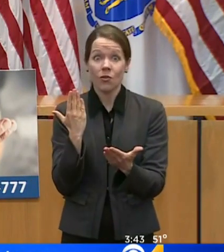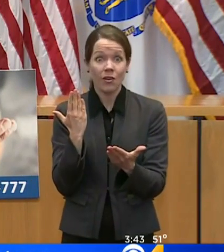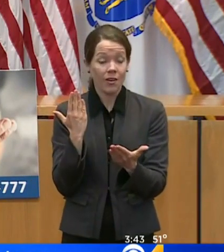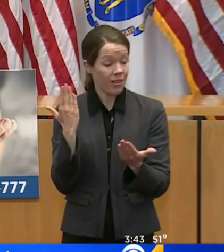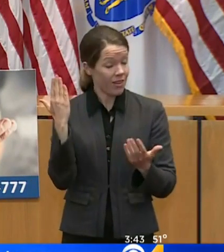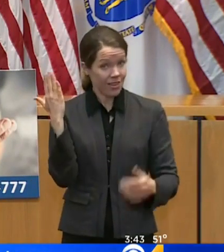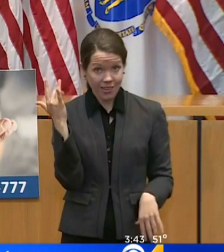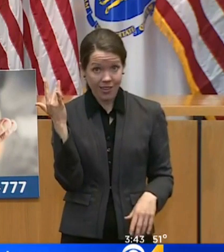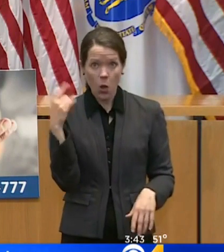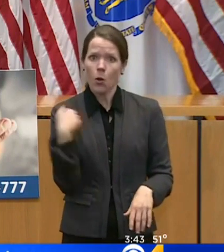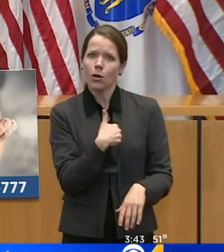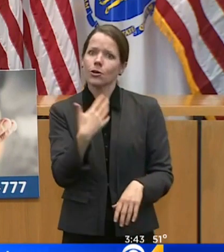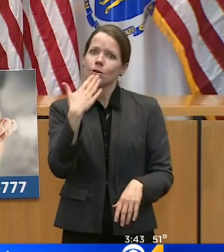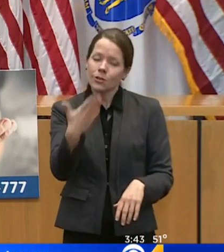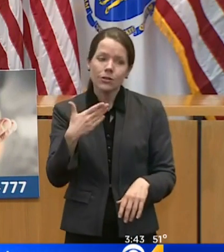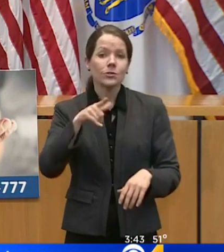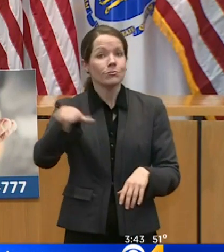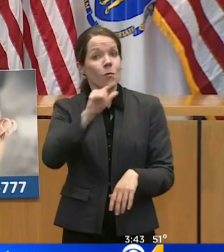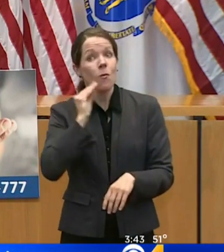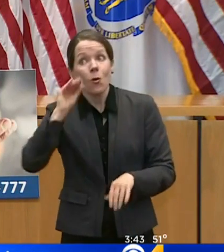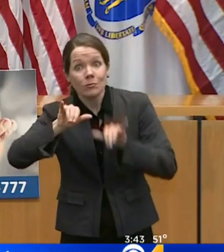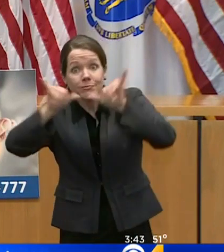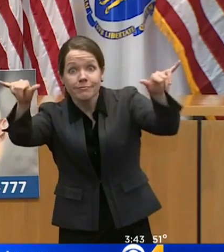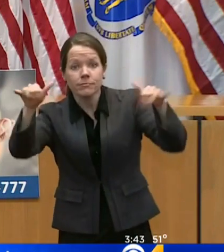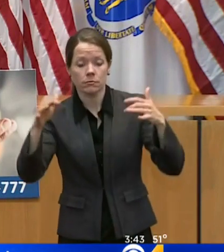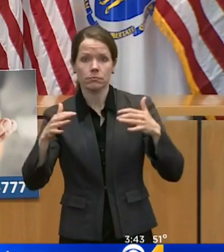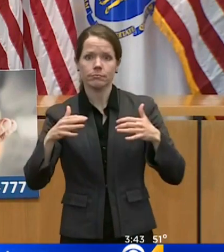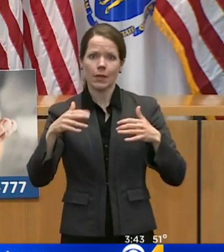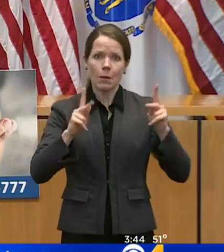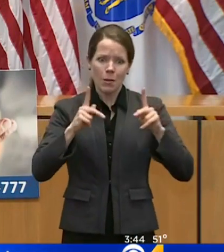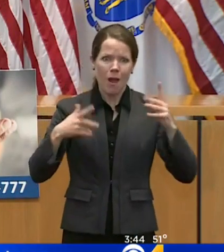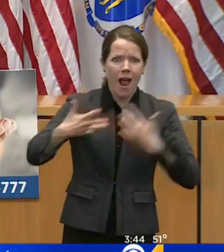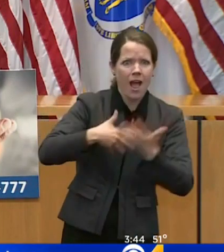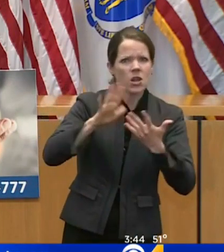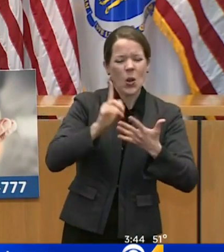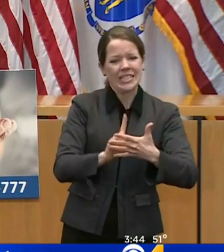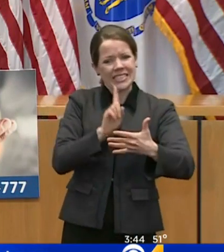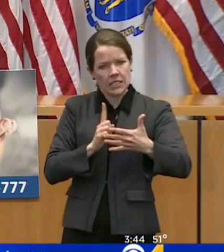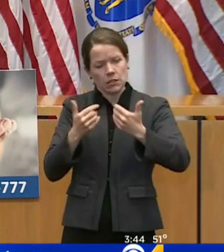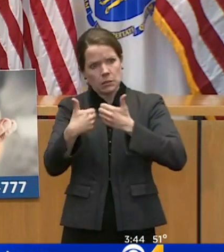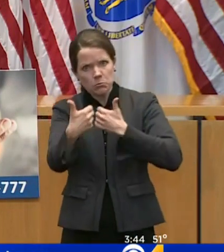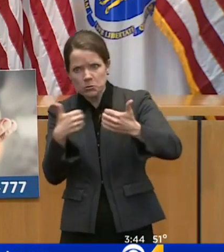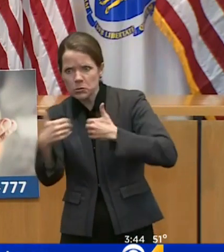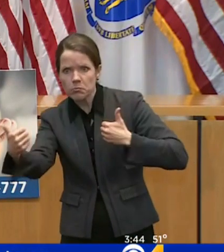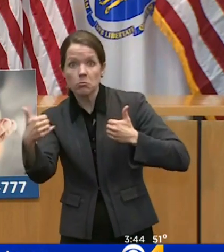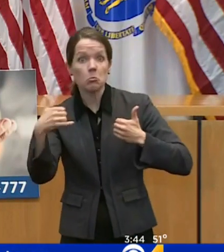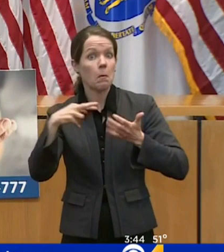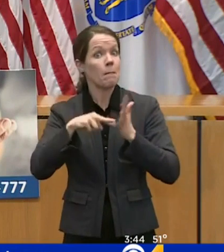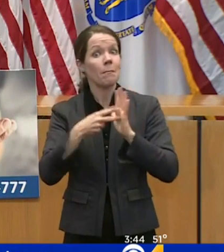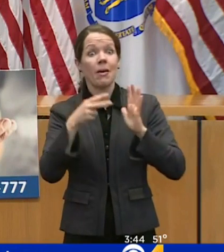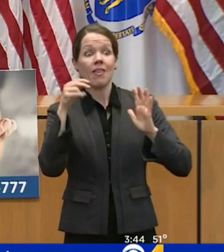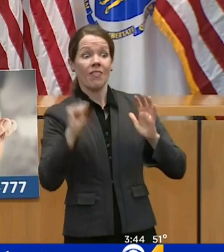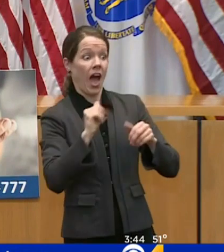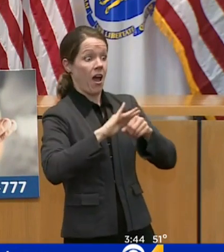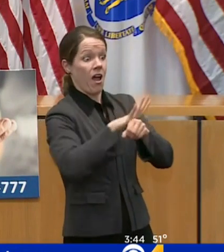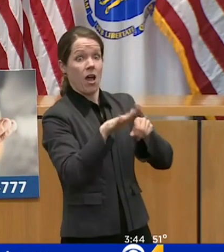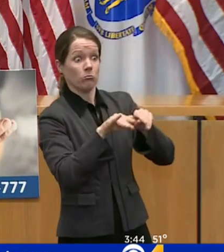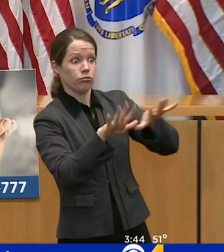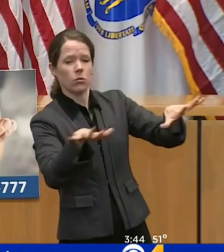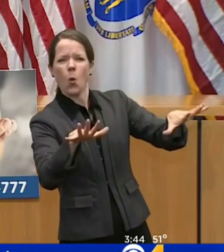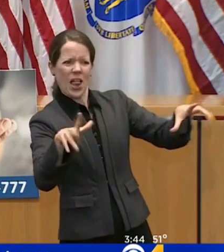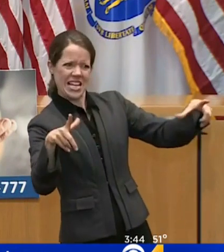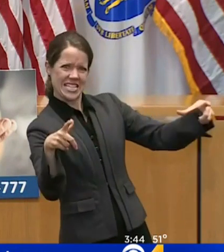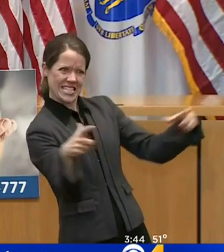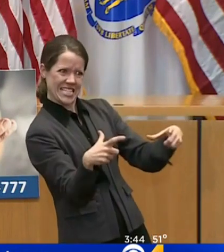and others have put in place are helping to flatten the curve. These remain, and I'll say it again, our most effective